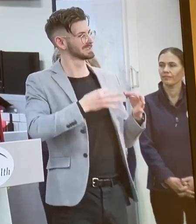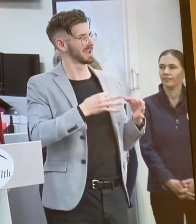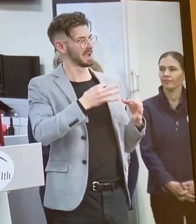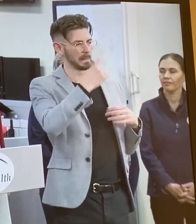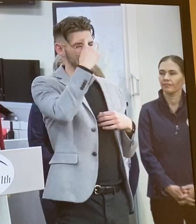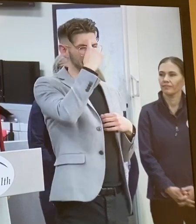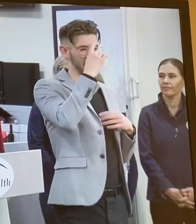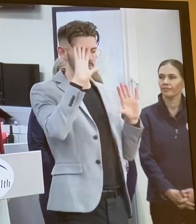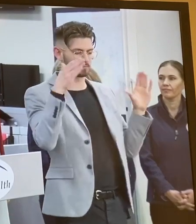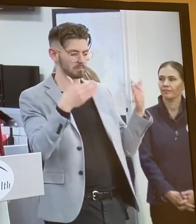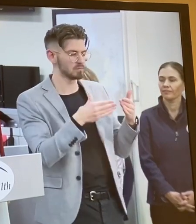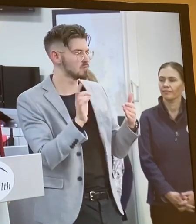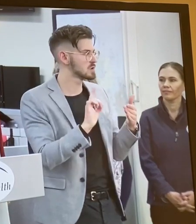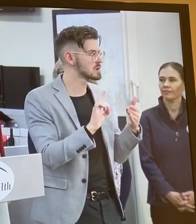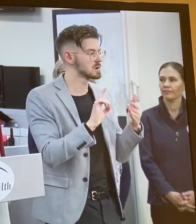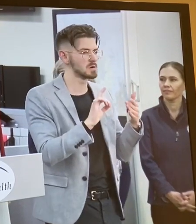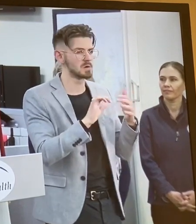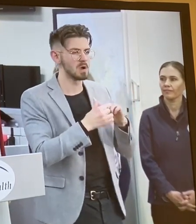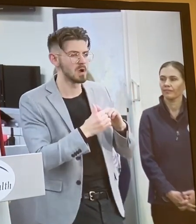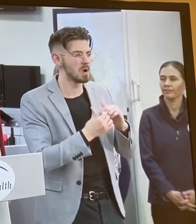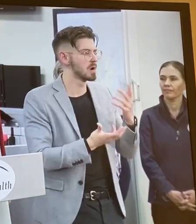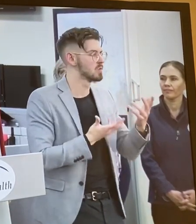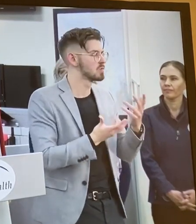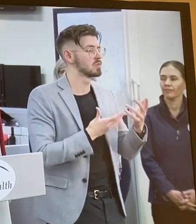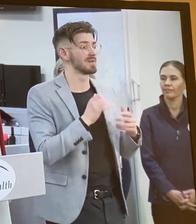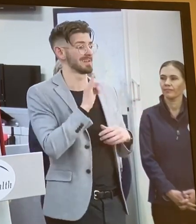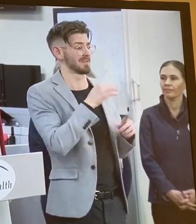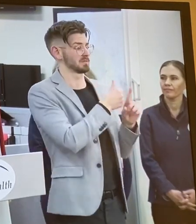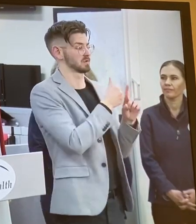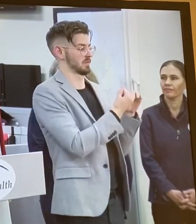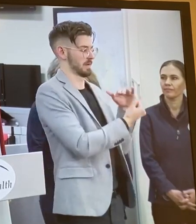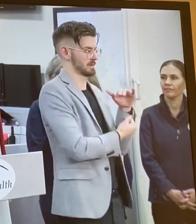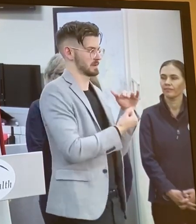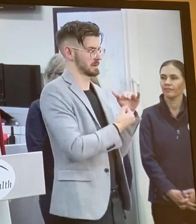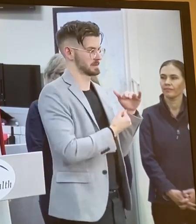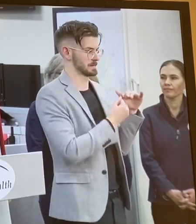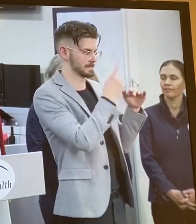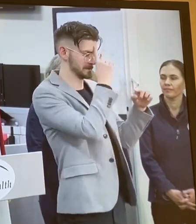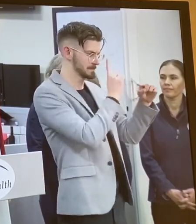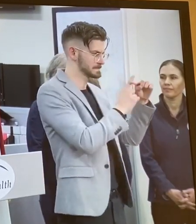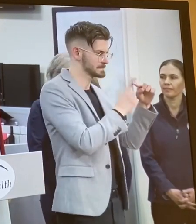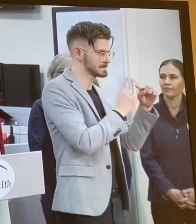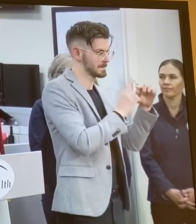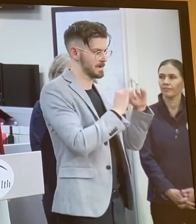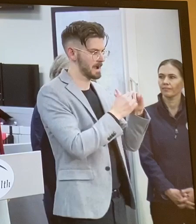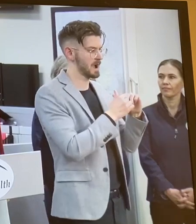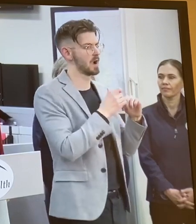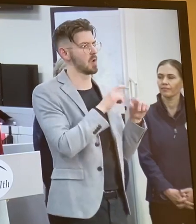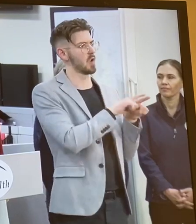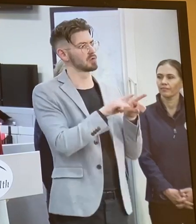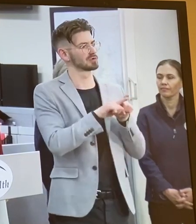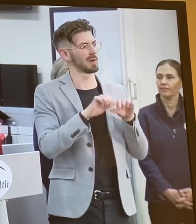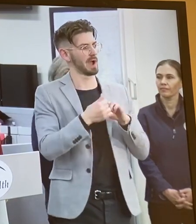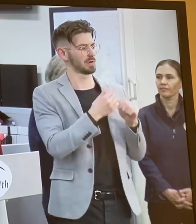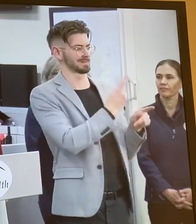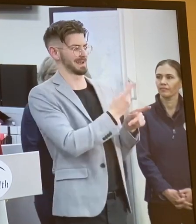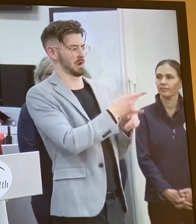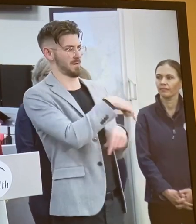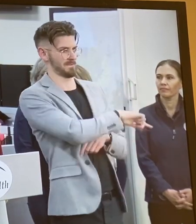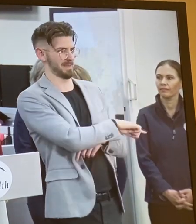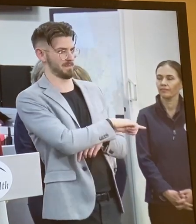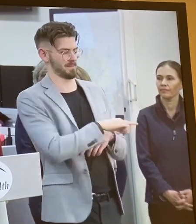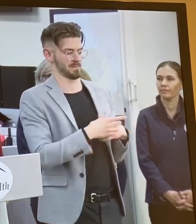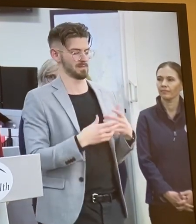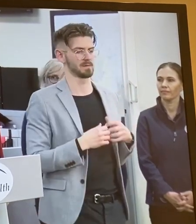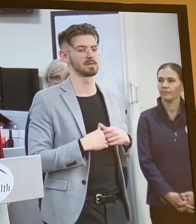minds, what we choose to do if we do end up in isolation or how we care for loved ones who may also need that. And so I want to encourage